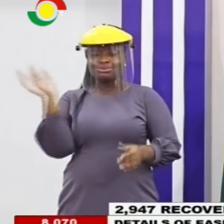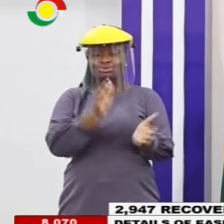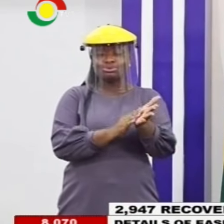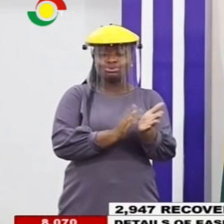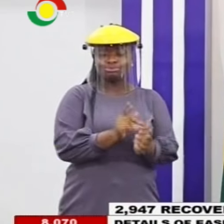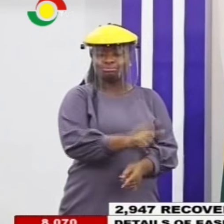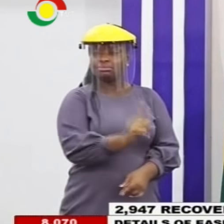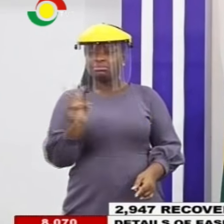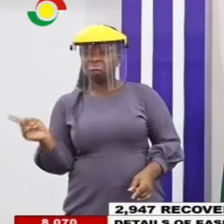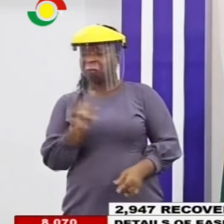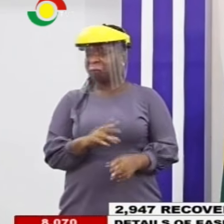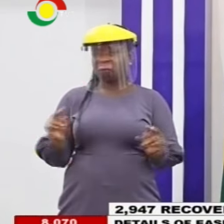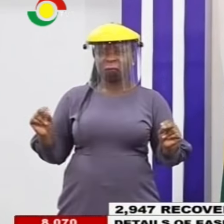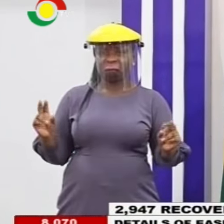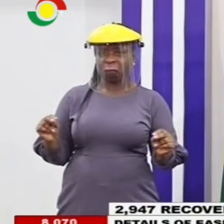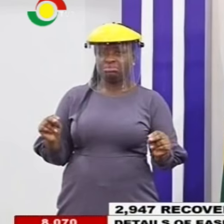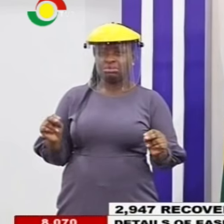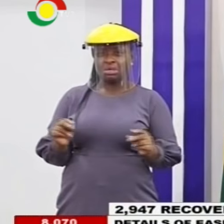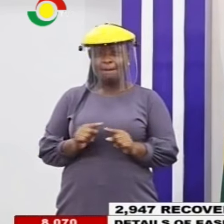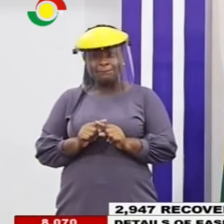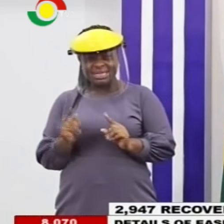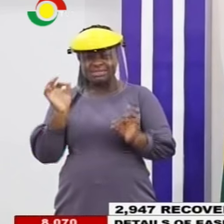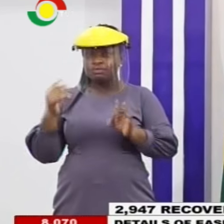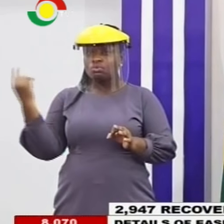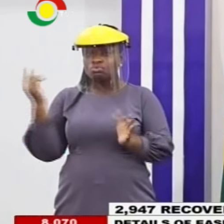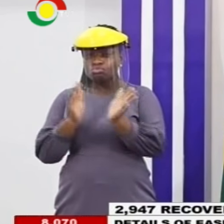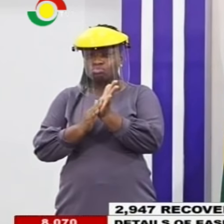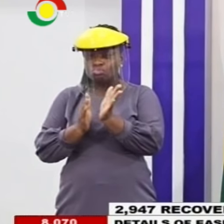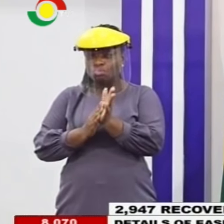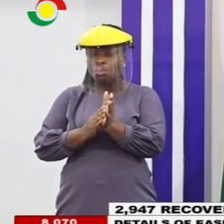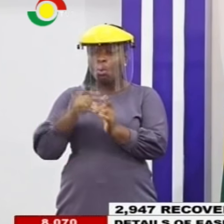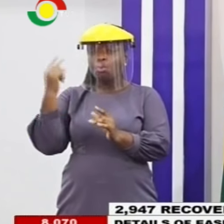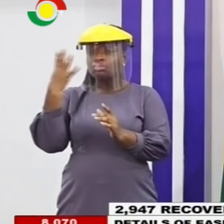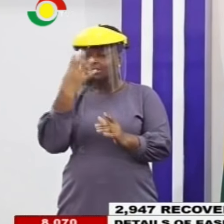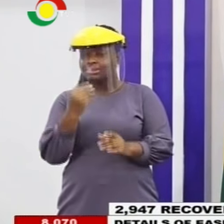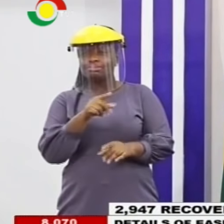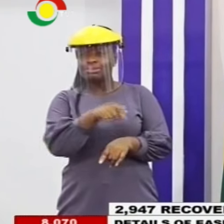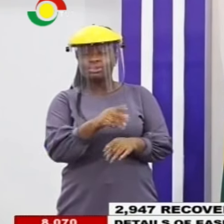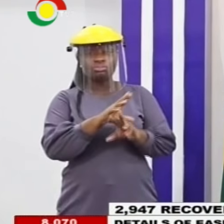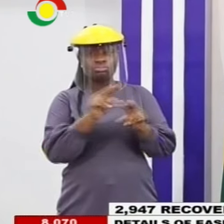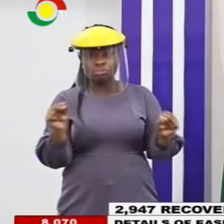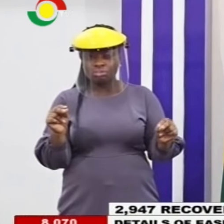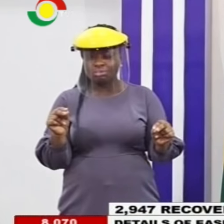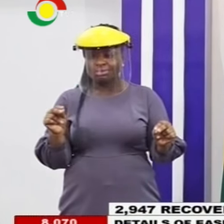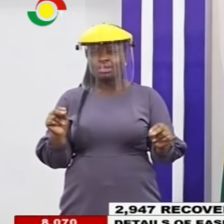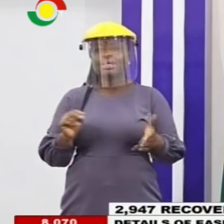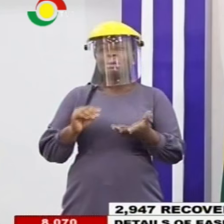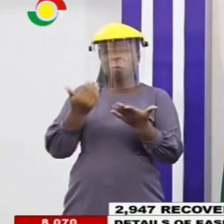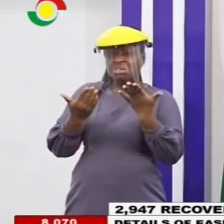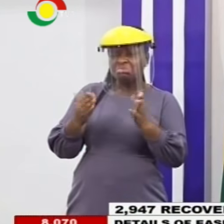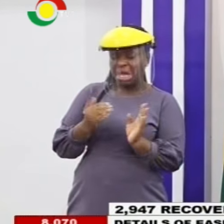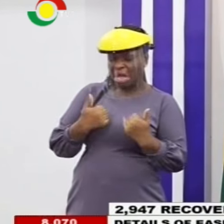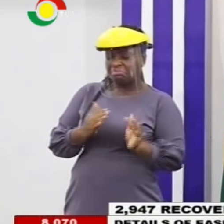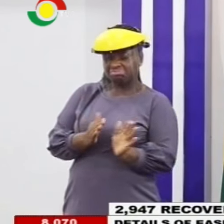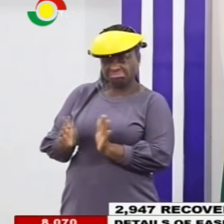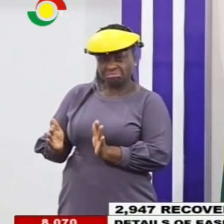enhanced protocols to look after the children. We are not going to provide buses for them because the